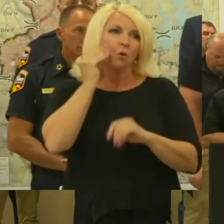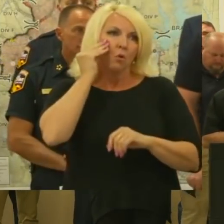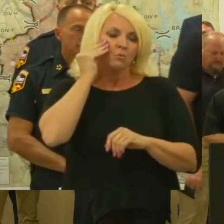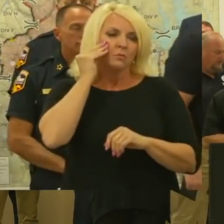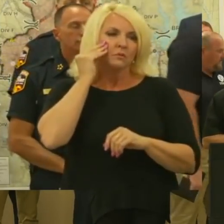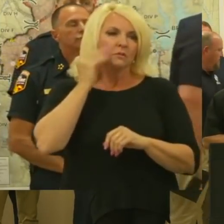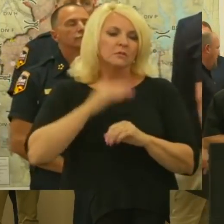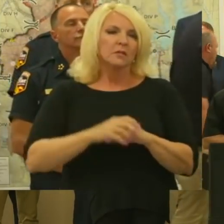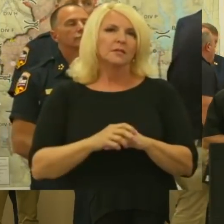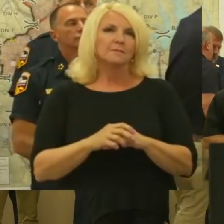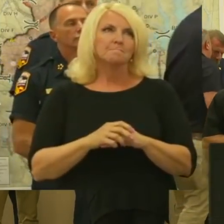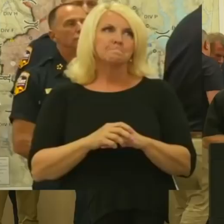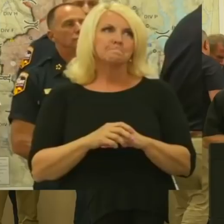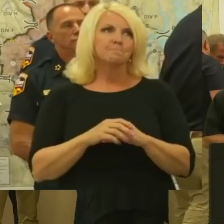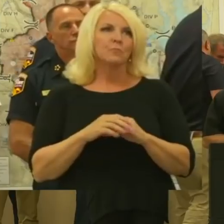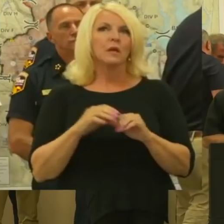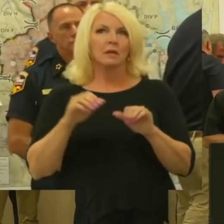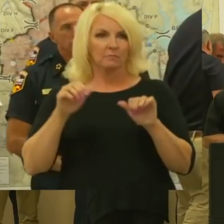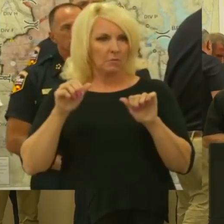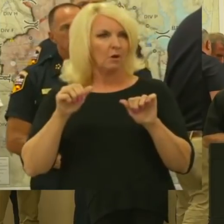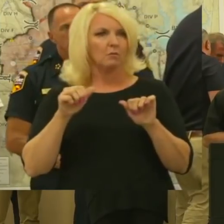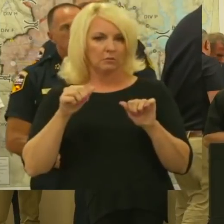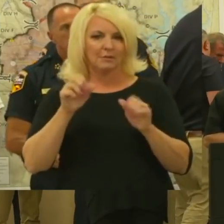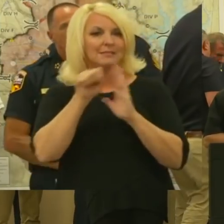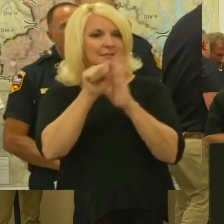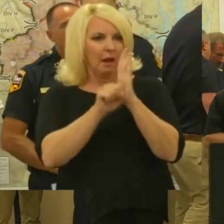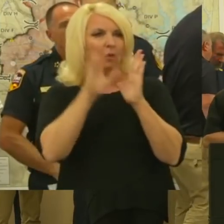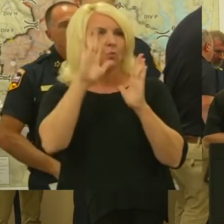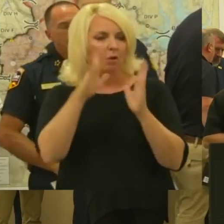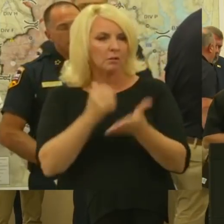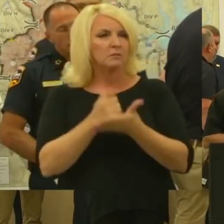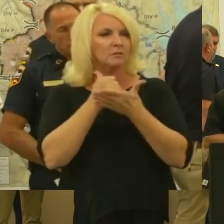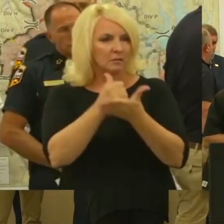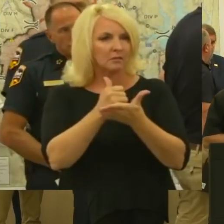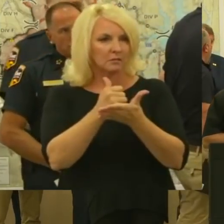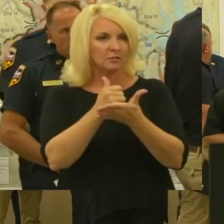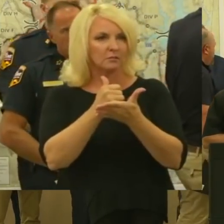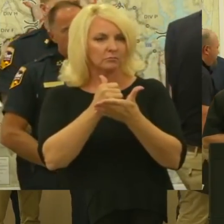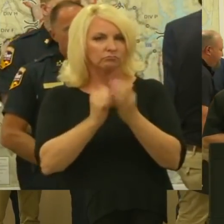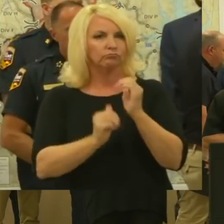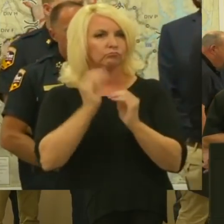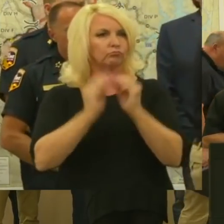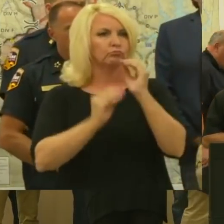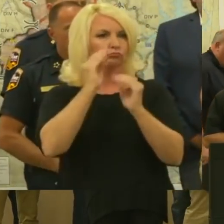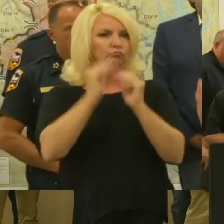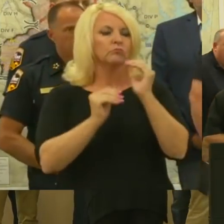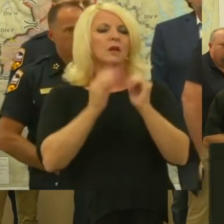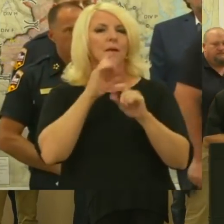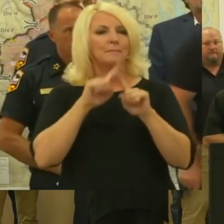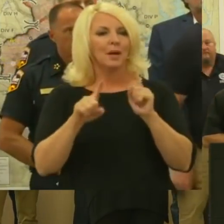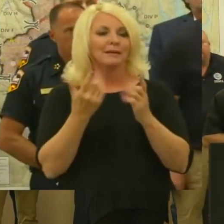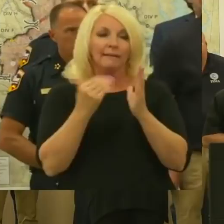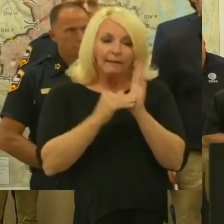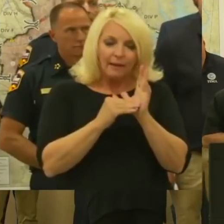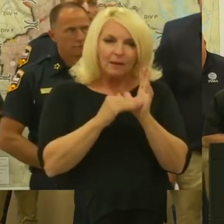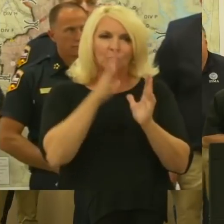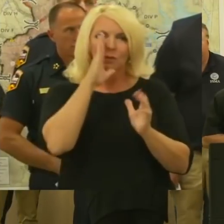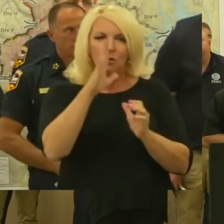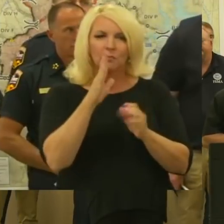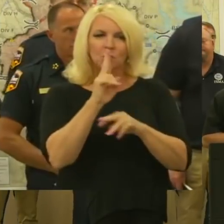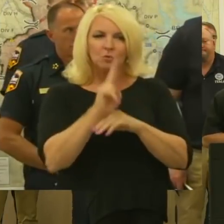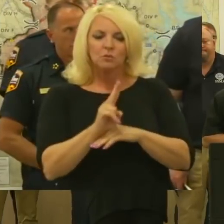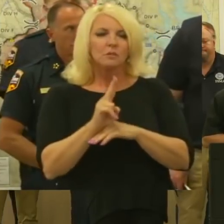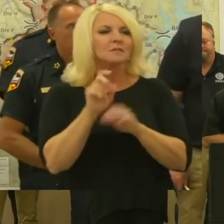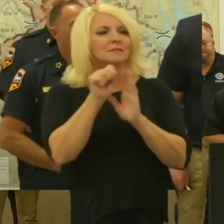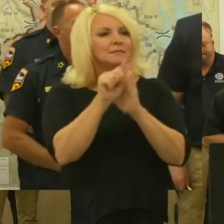the capabilities of the state and the federal government will be supporting us in that effort, but we will be using state